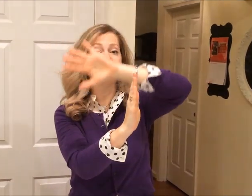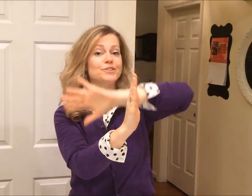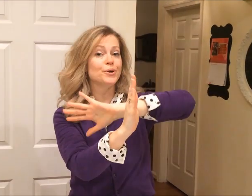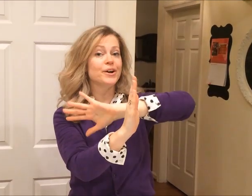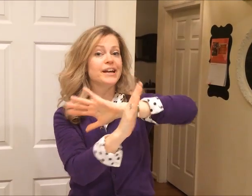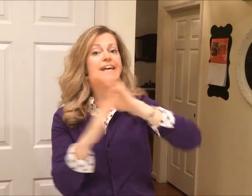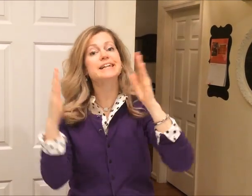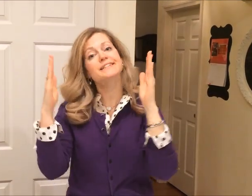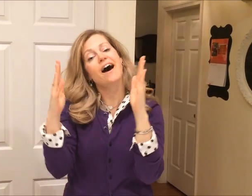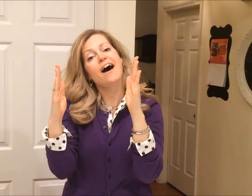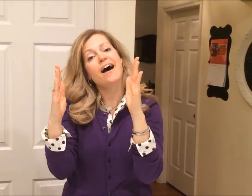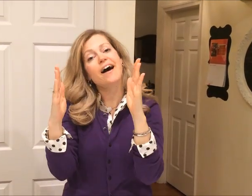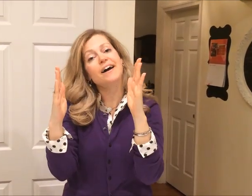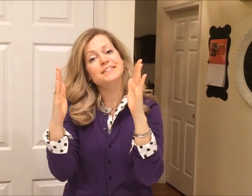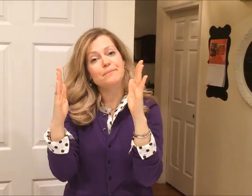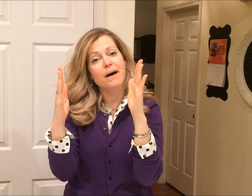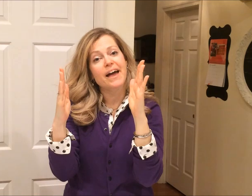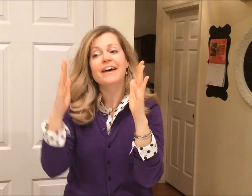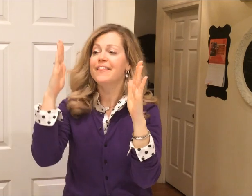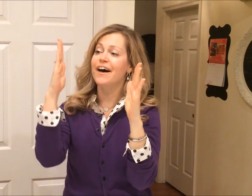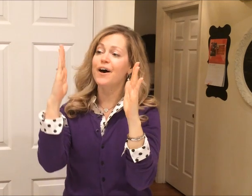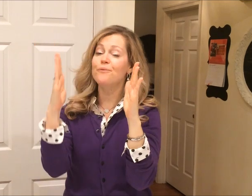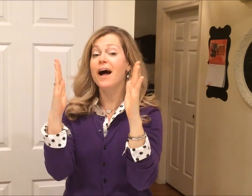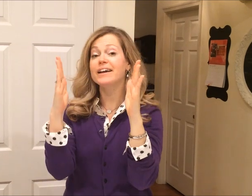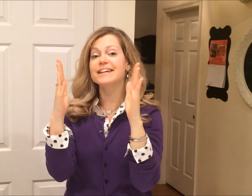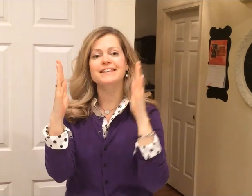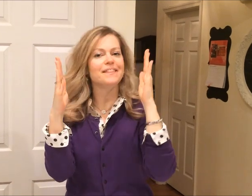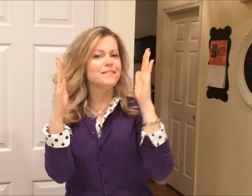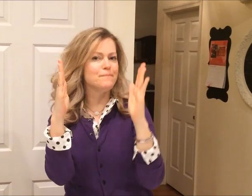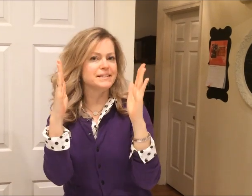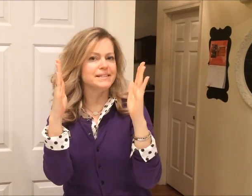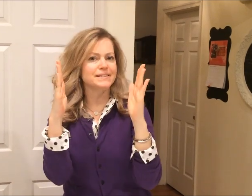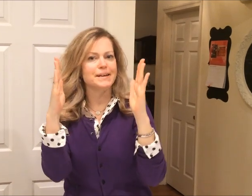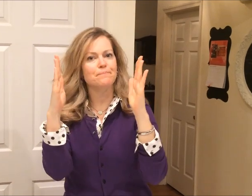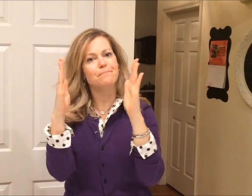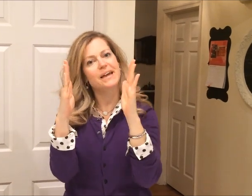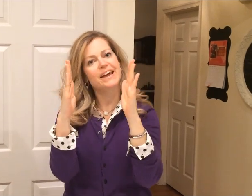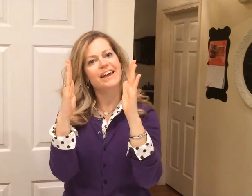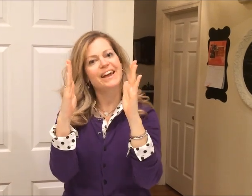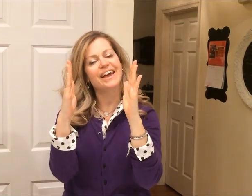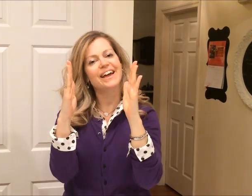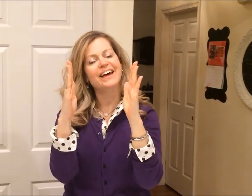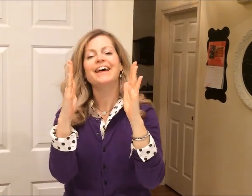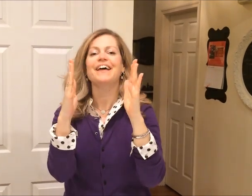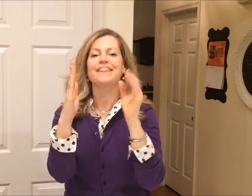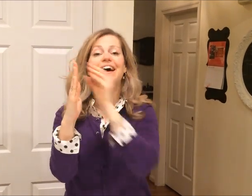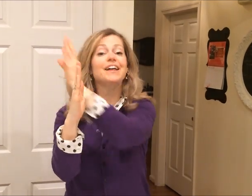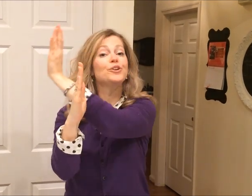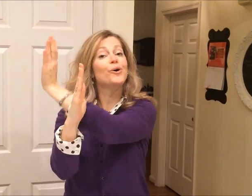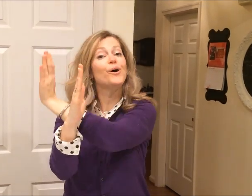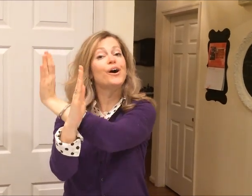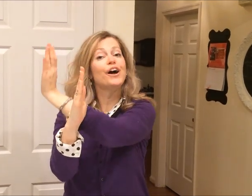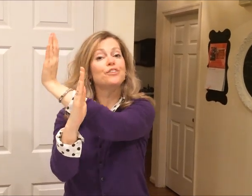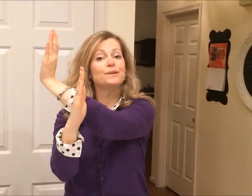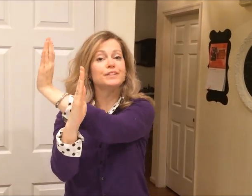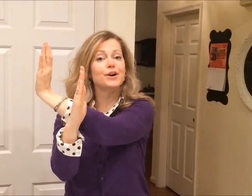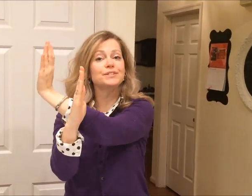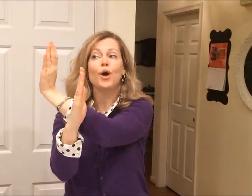Territory is hoffed in by the Rockies and the Mississippi. The Northwest Coast,